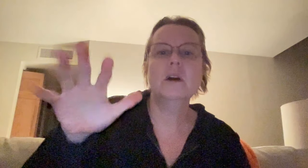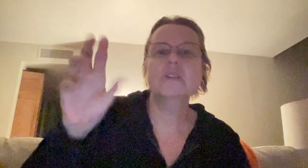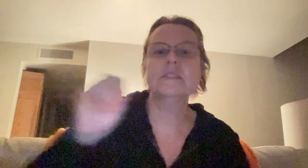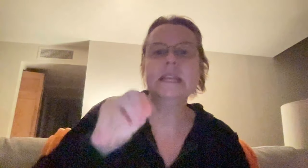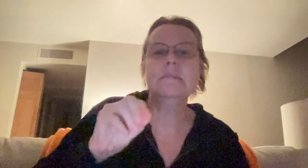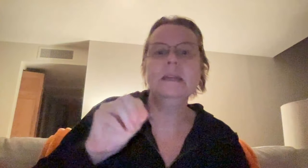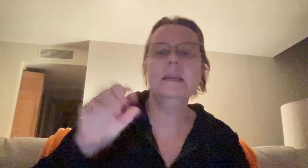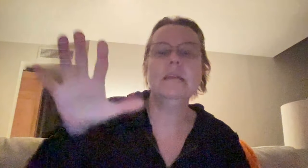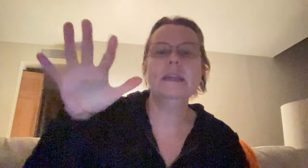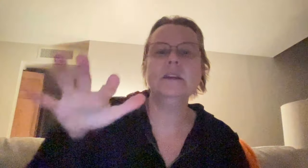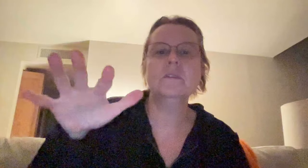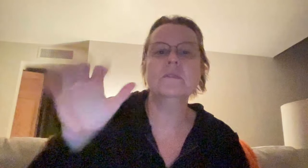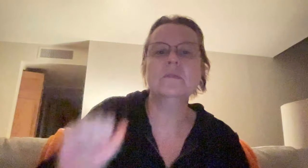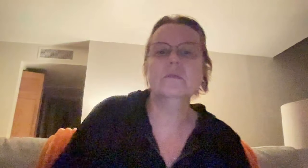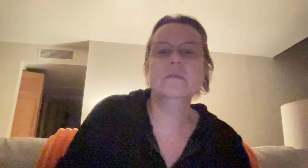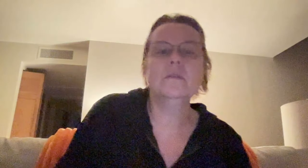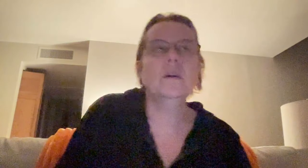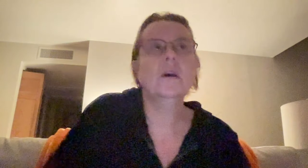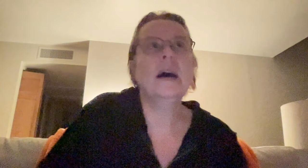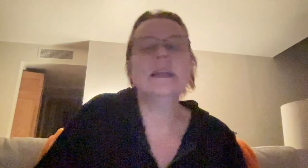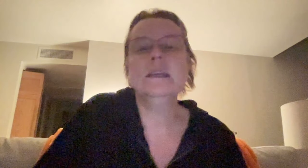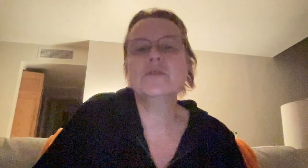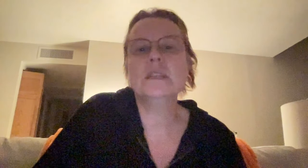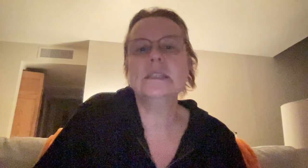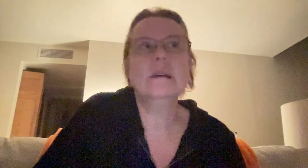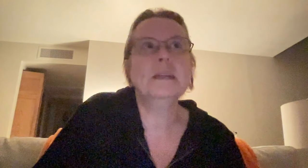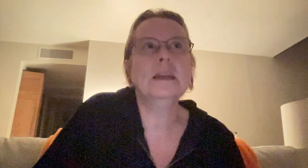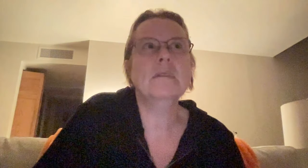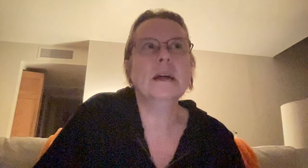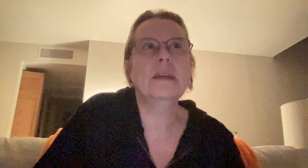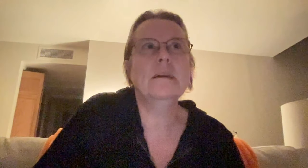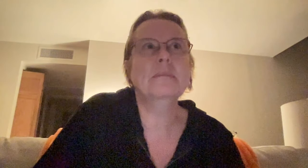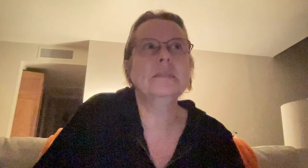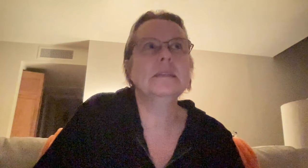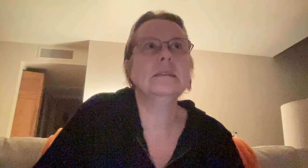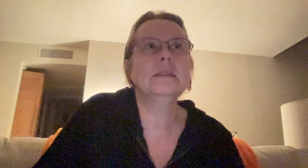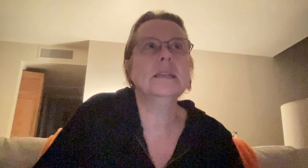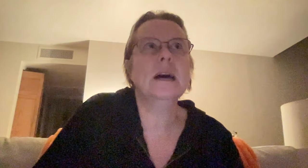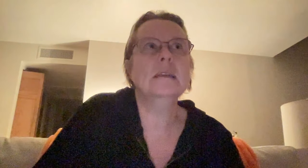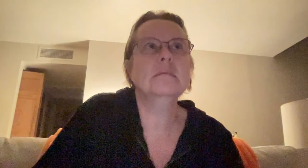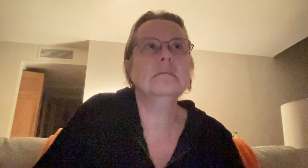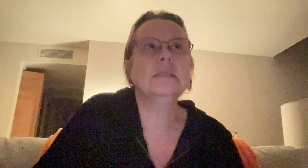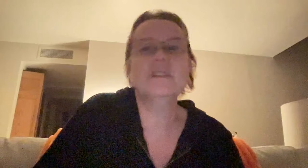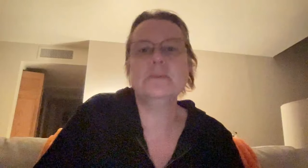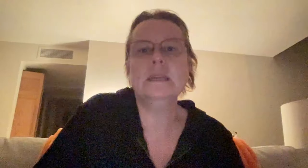understand me and they don't, I can trust them and count on them to, to not ditch me